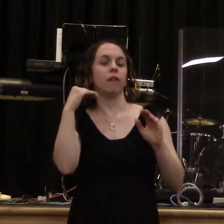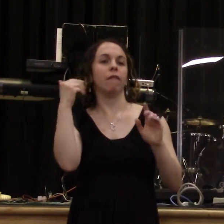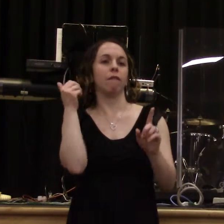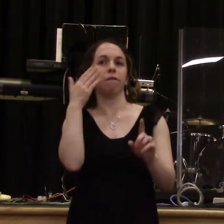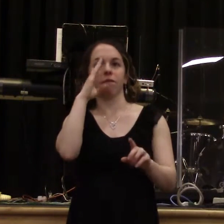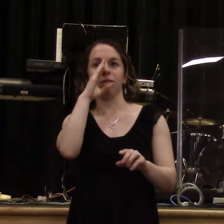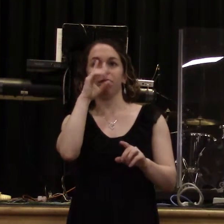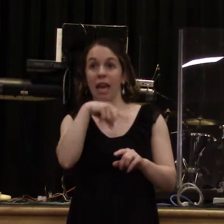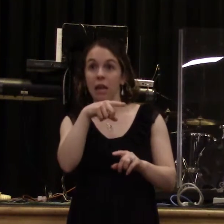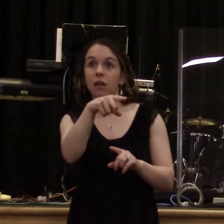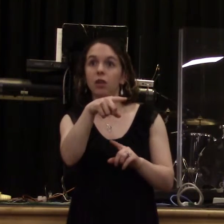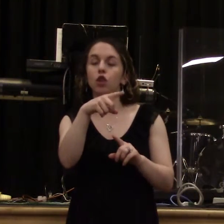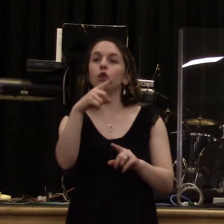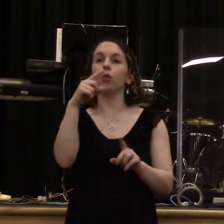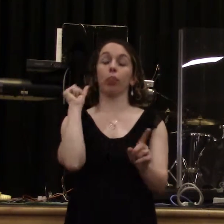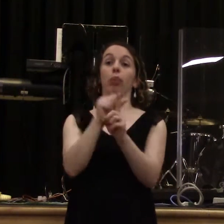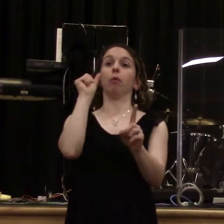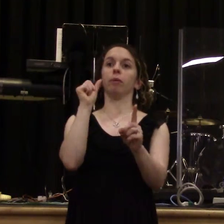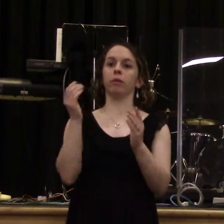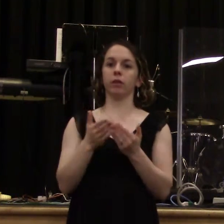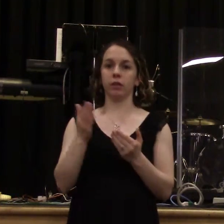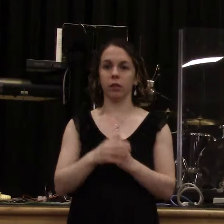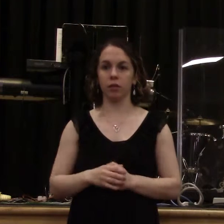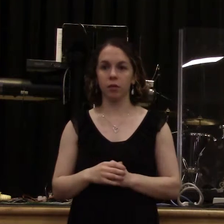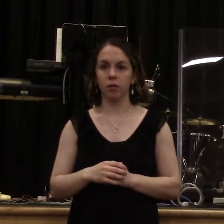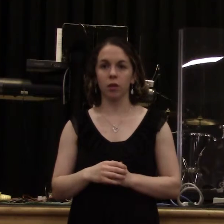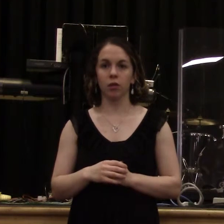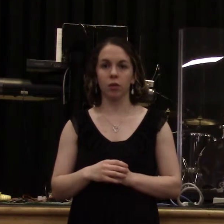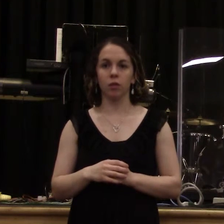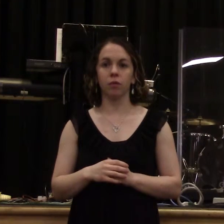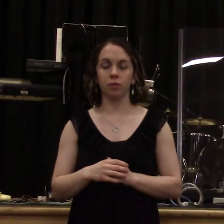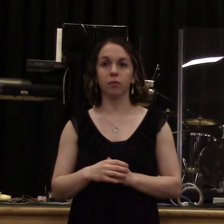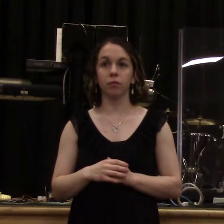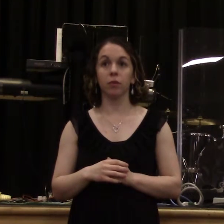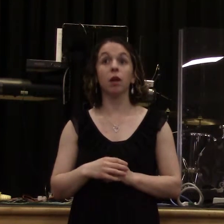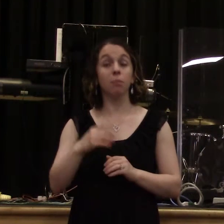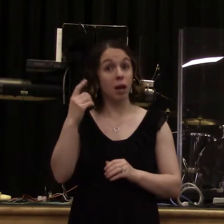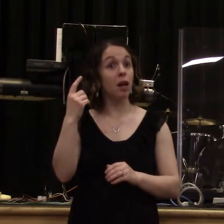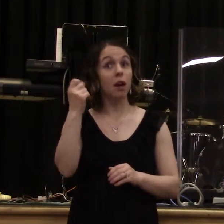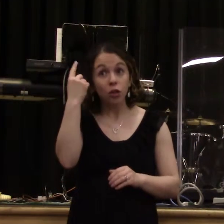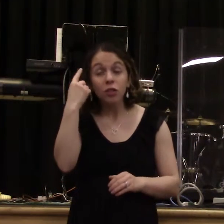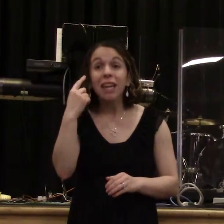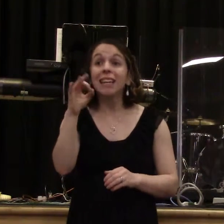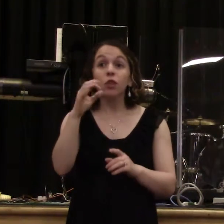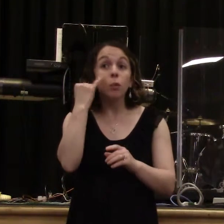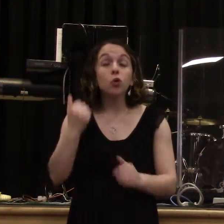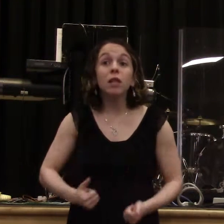Nevertheless, what you have, hold fast till I come. Everybody say, no other burden. If you're living right and doing right, that's all there